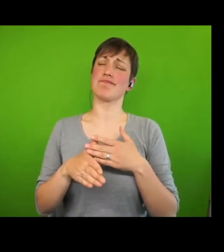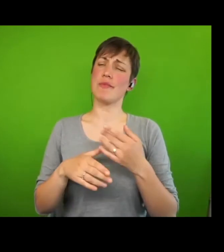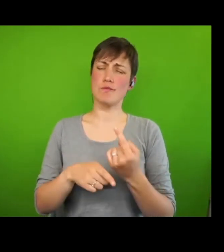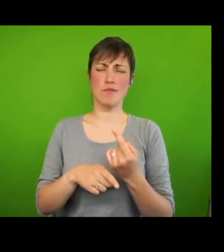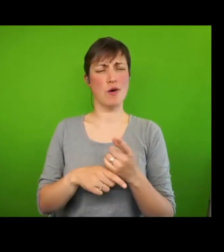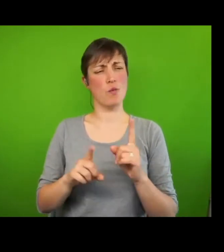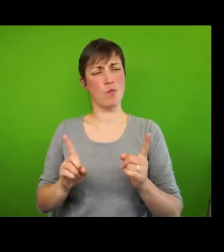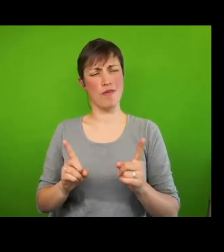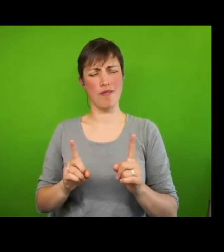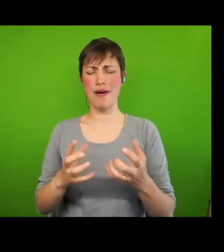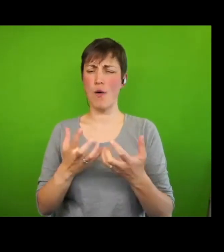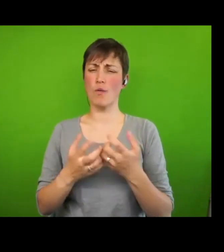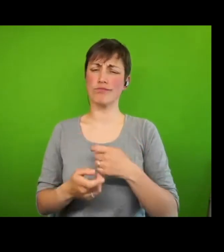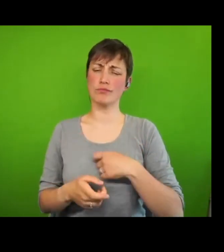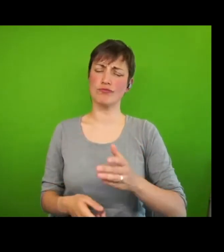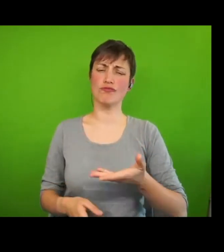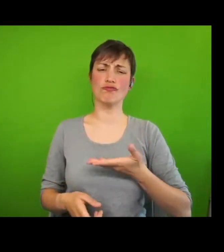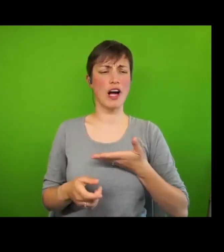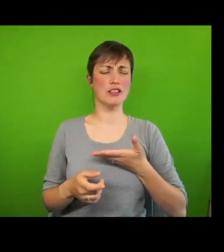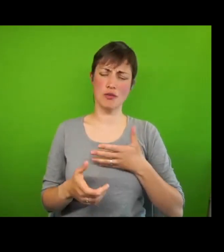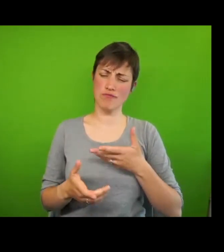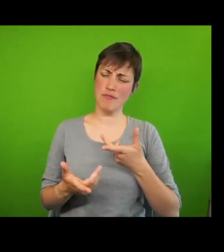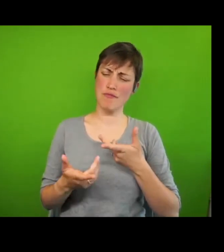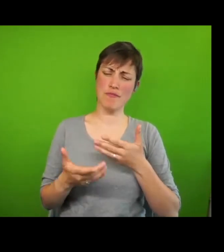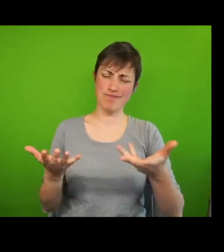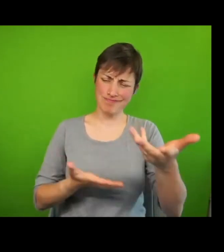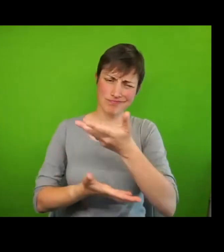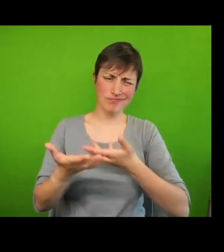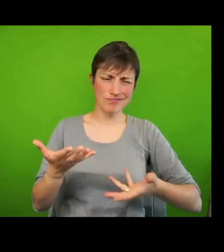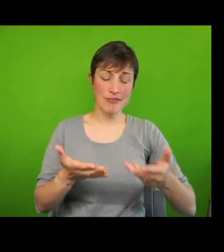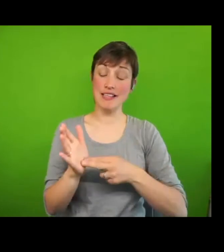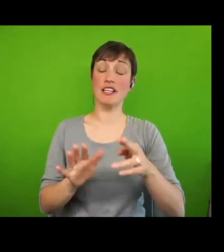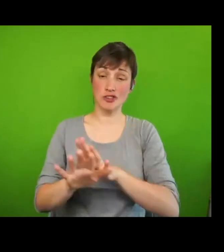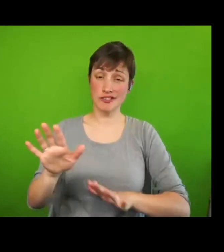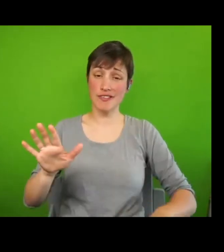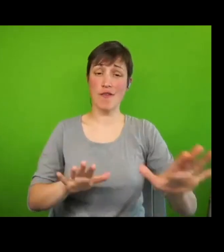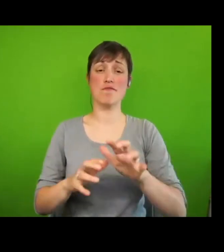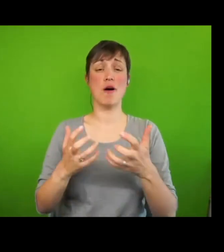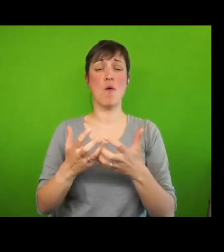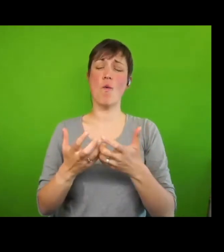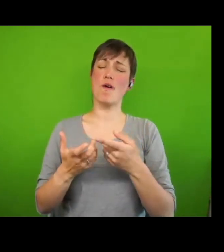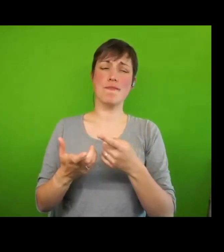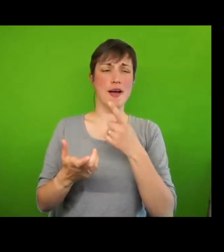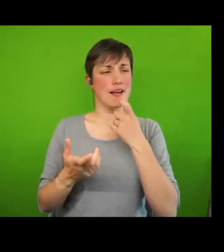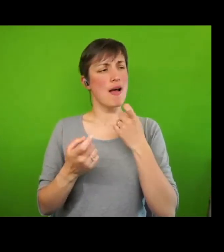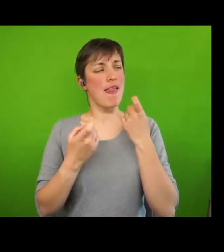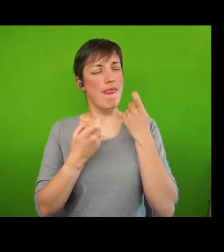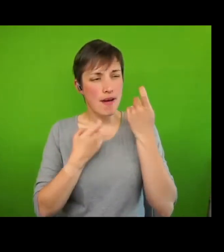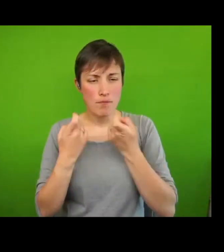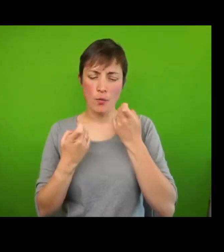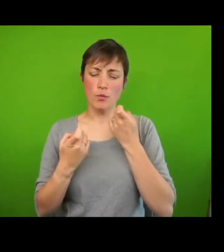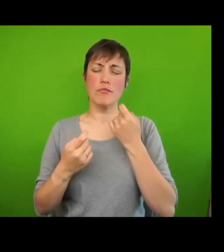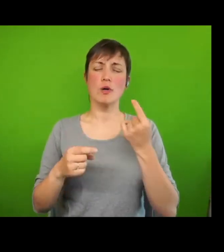internationally for discussing the ways in which human rights is offering a way of thinking about, talking about,